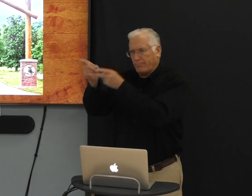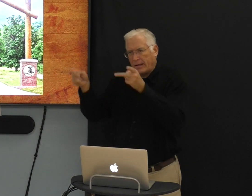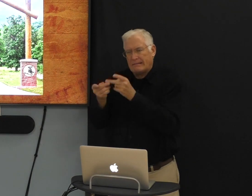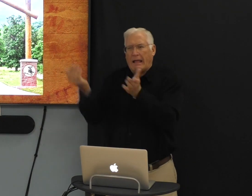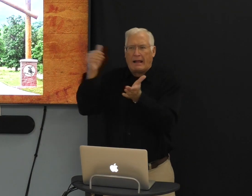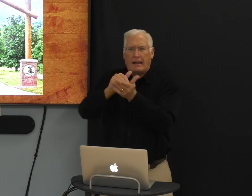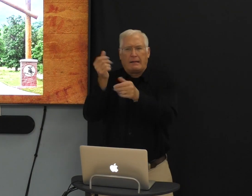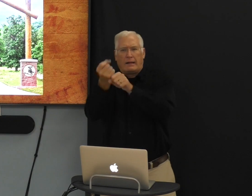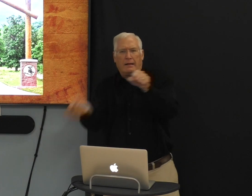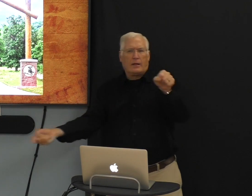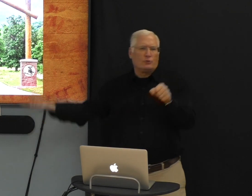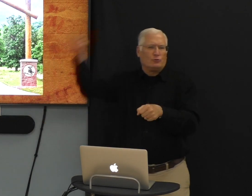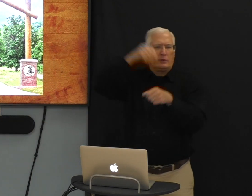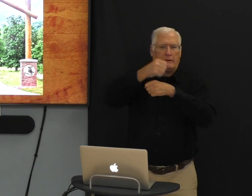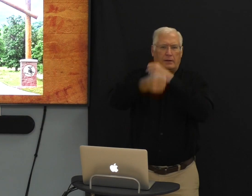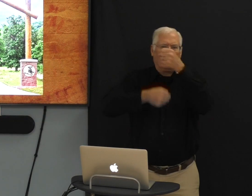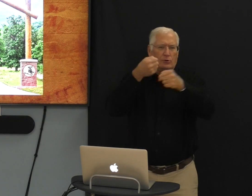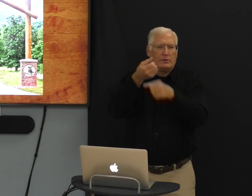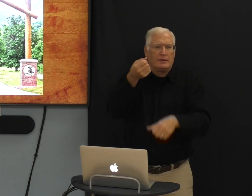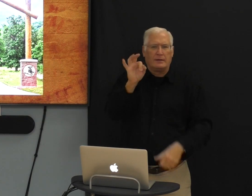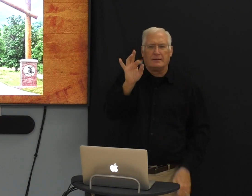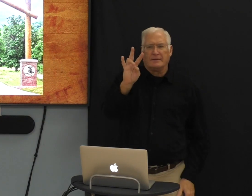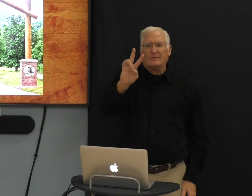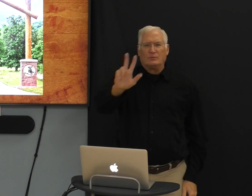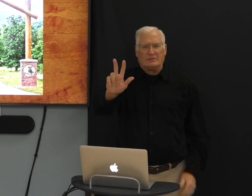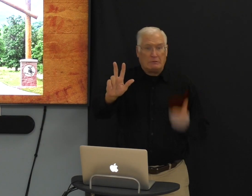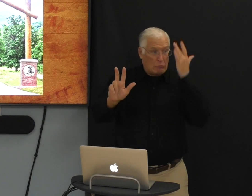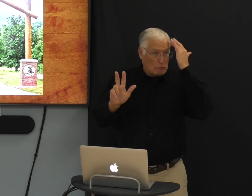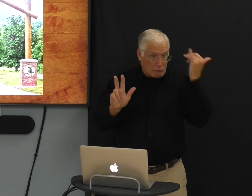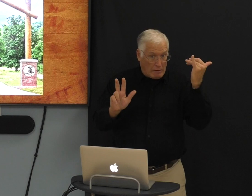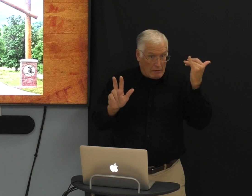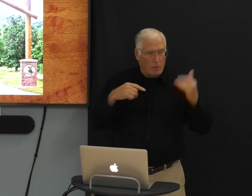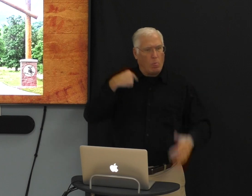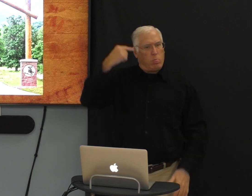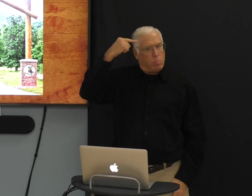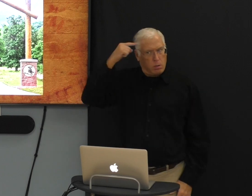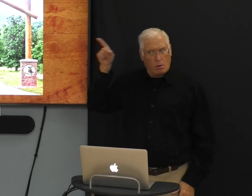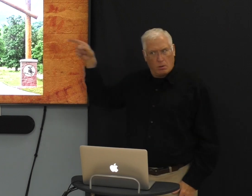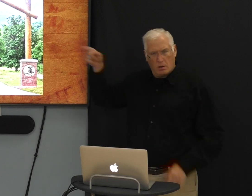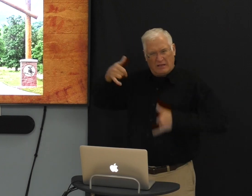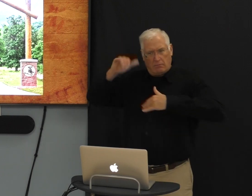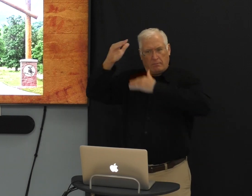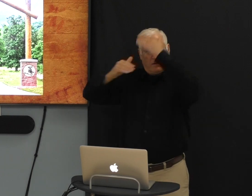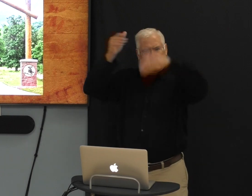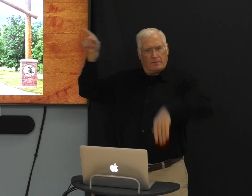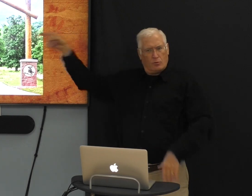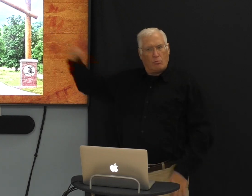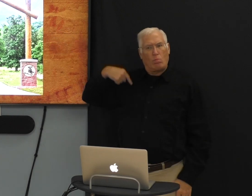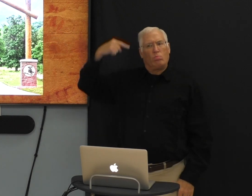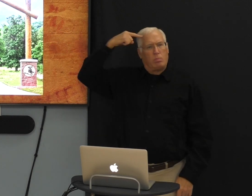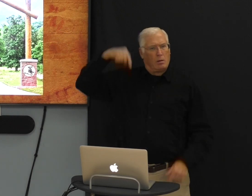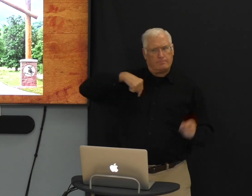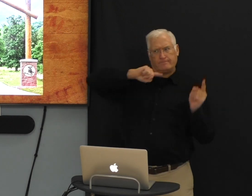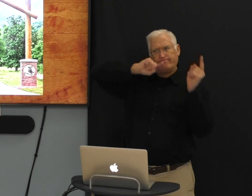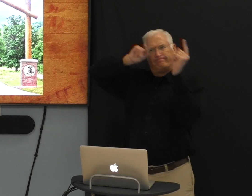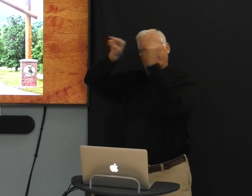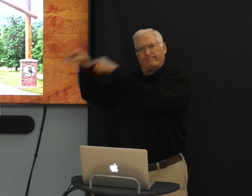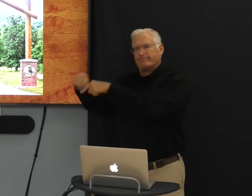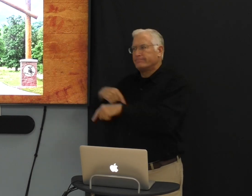God. I wanted to go back to this Bill Rice Ranch, and I did in 1973 because I thought that was